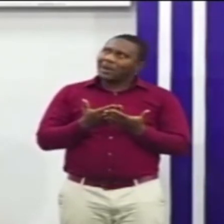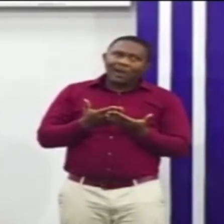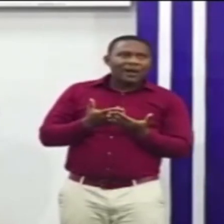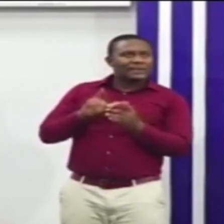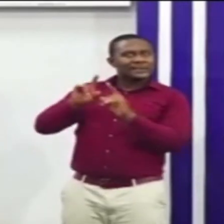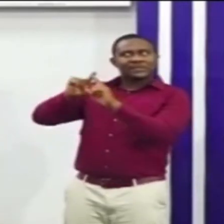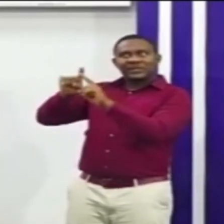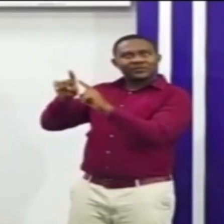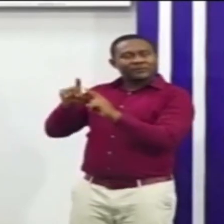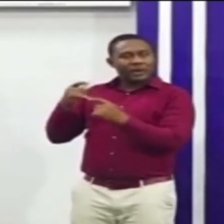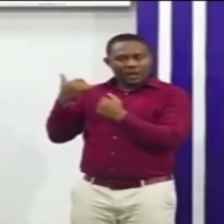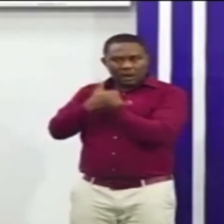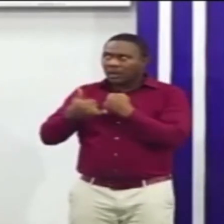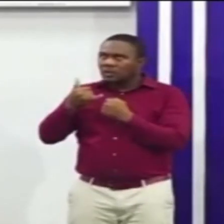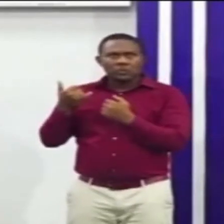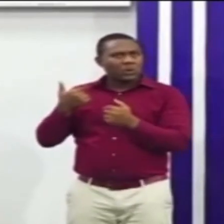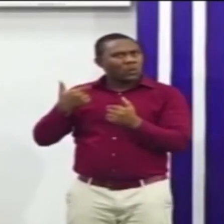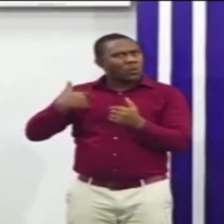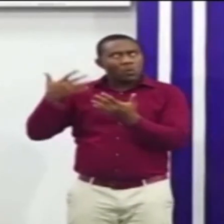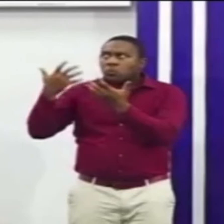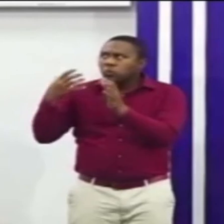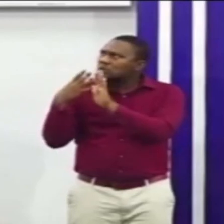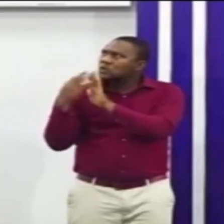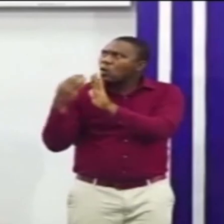are going as small country was such an achievement